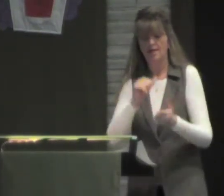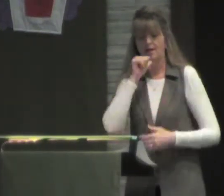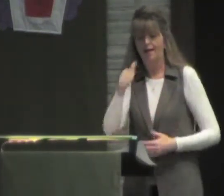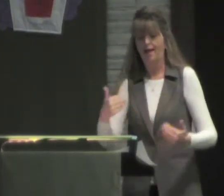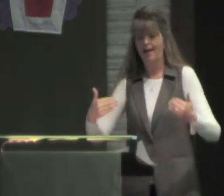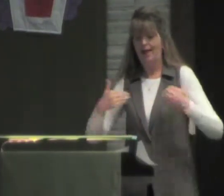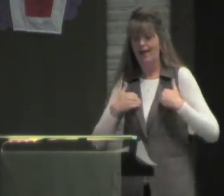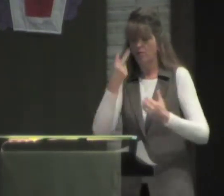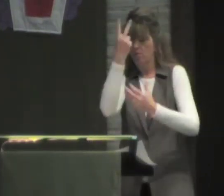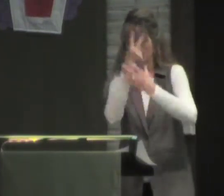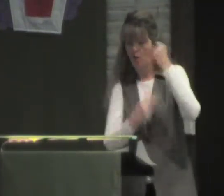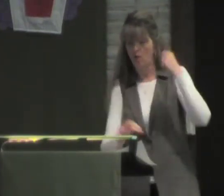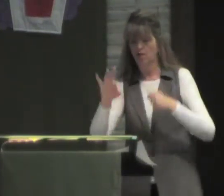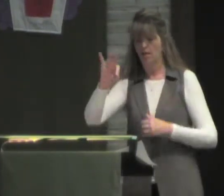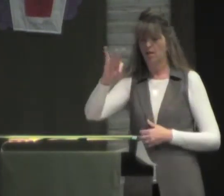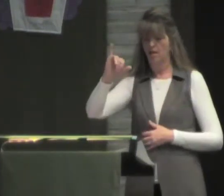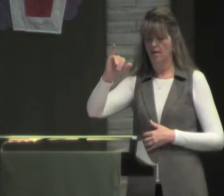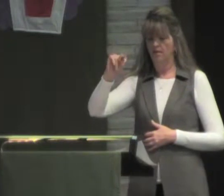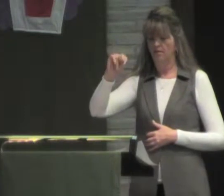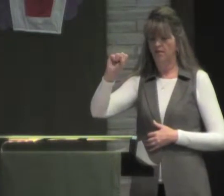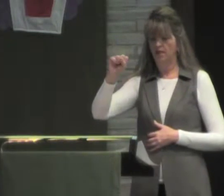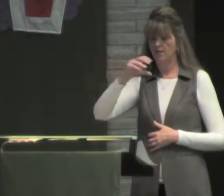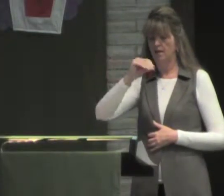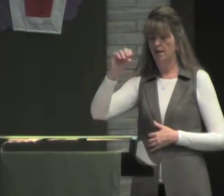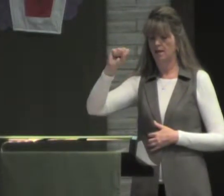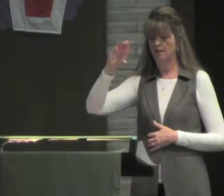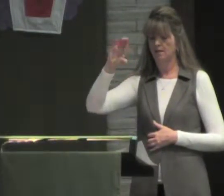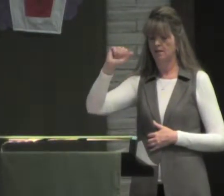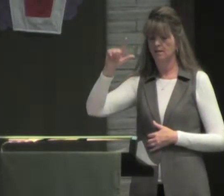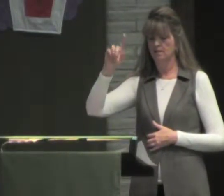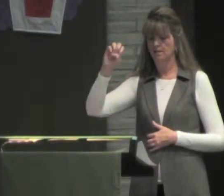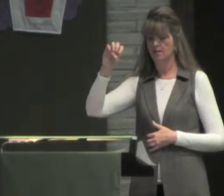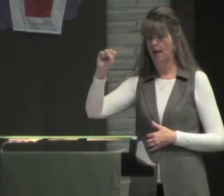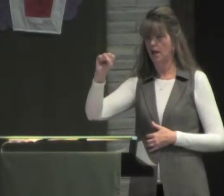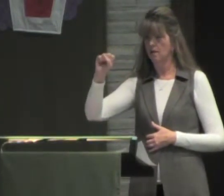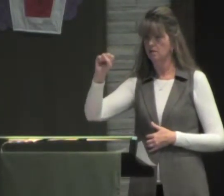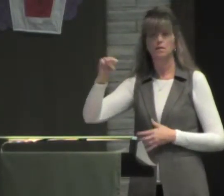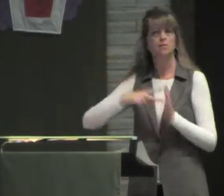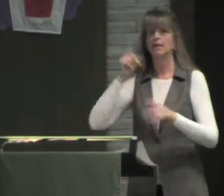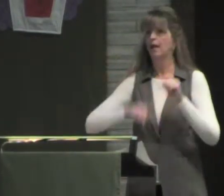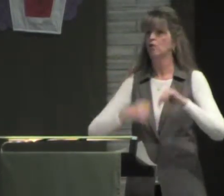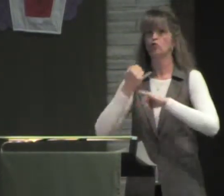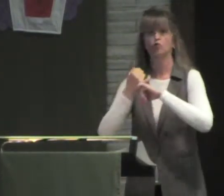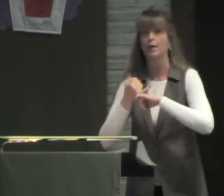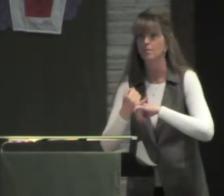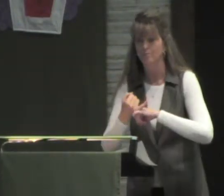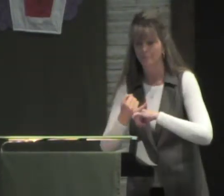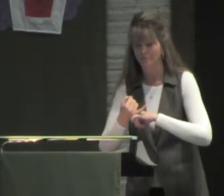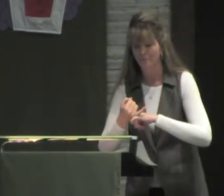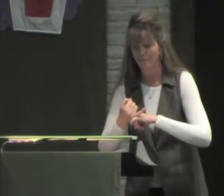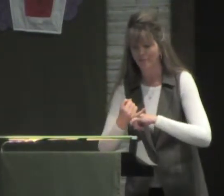can't eat anything from the ocean that doesn't have both fins and scales, which means you can't have shrimp.